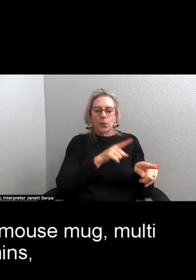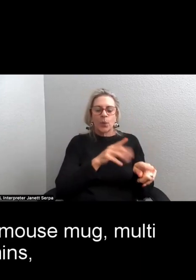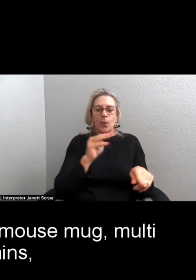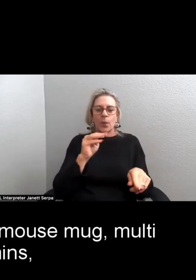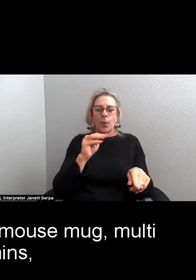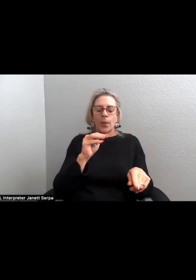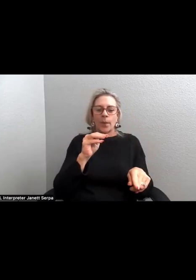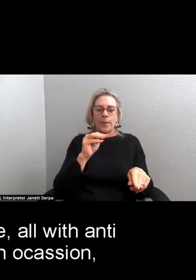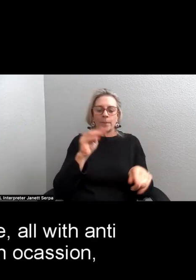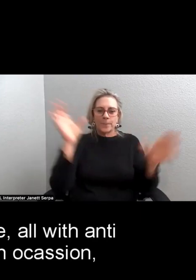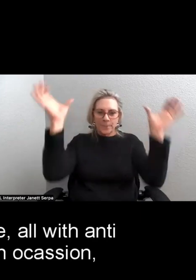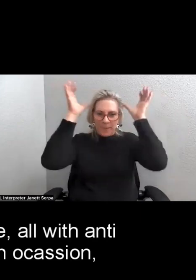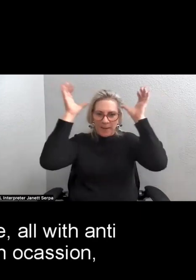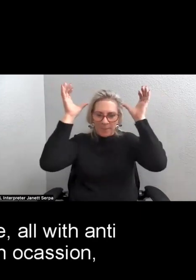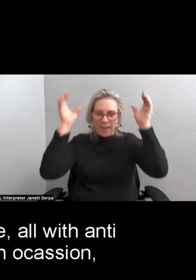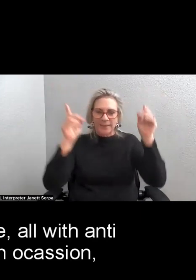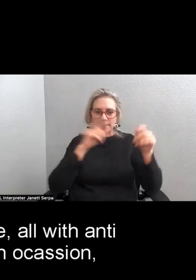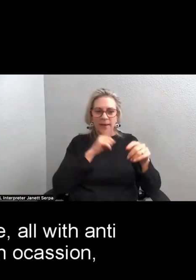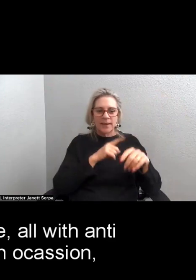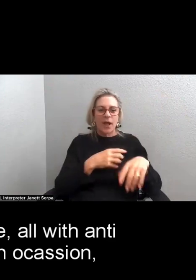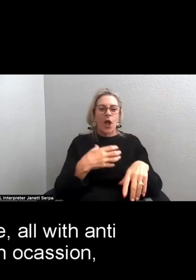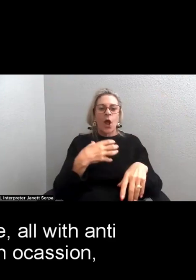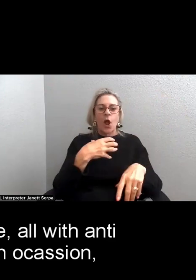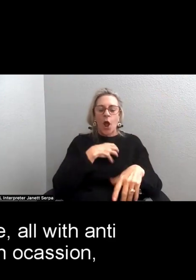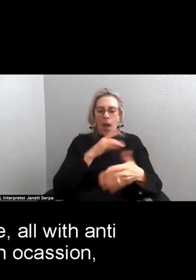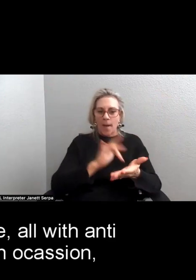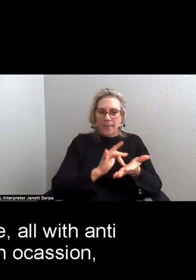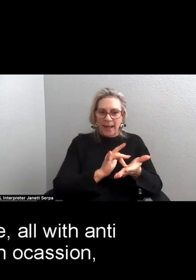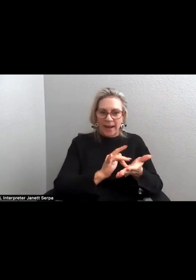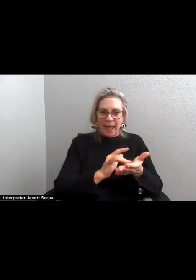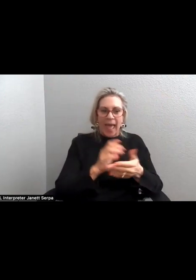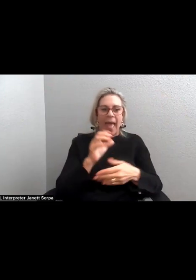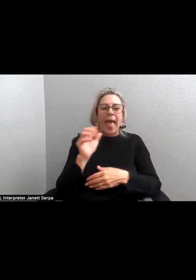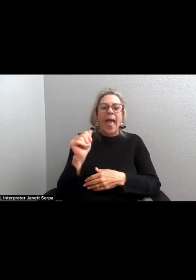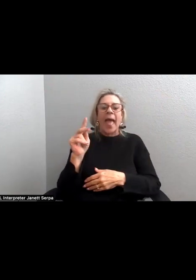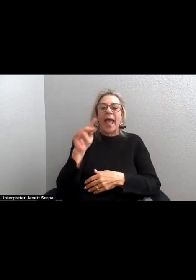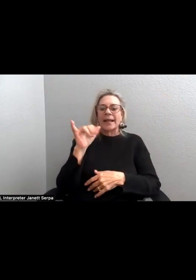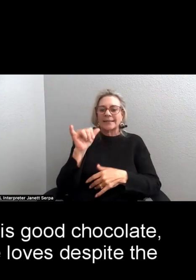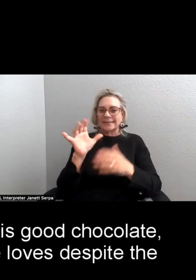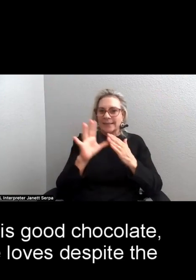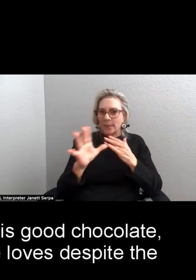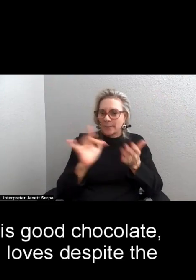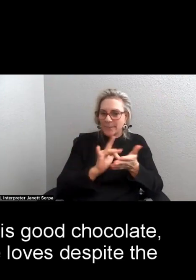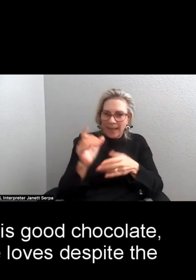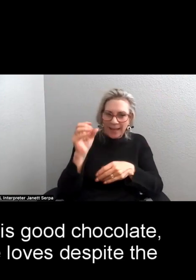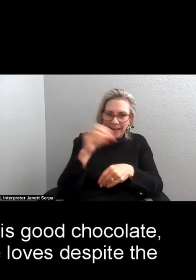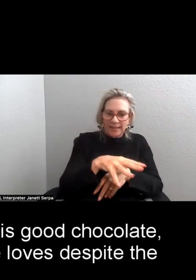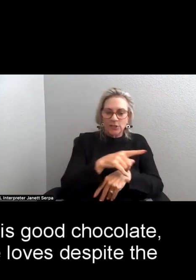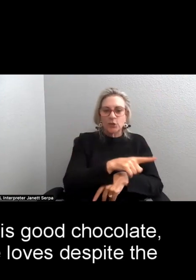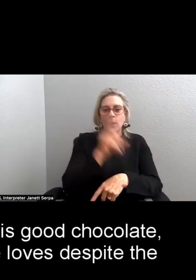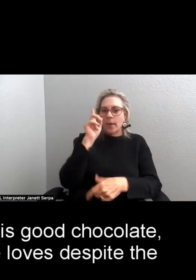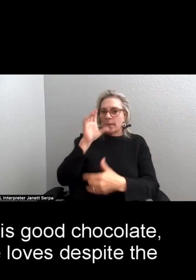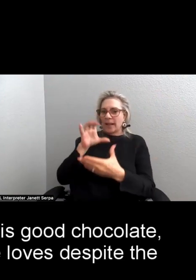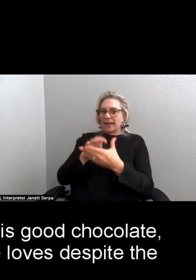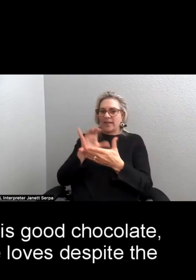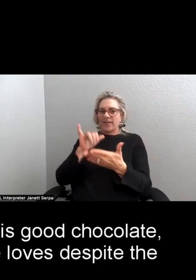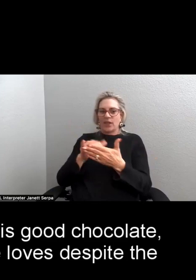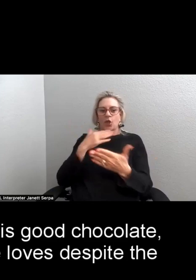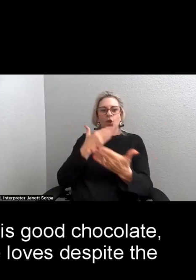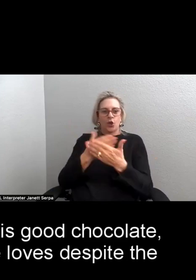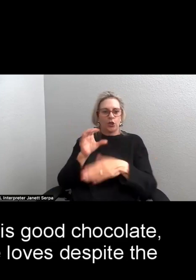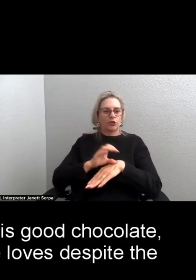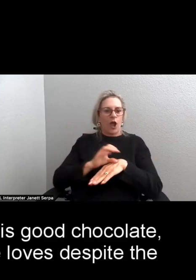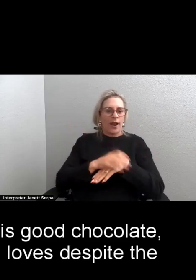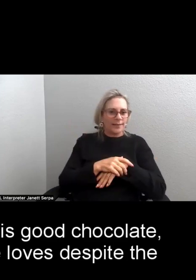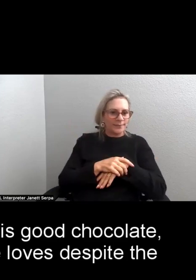multivitamins, cough medicine, even antidiarrheals on occasion. So she believes this is good chocolate,